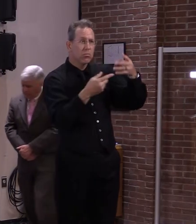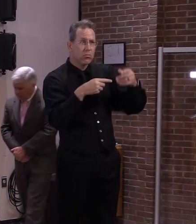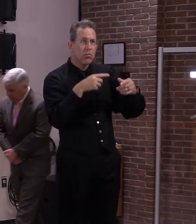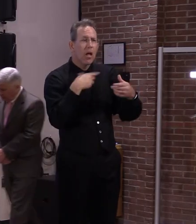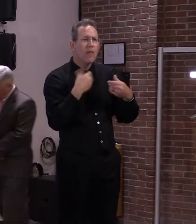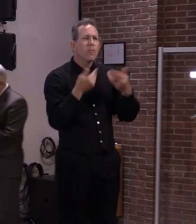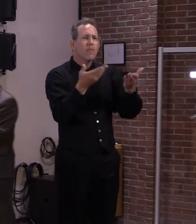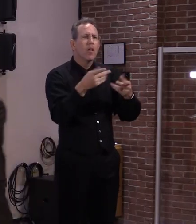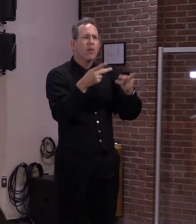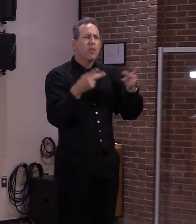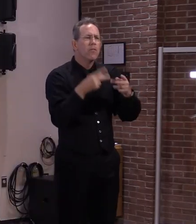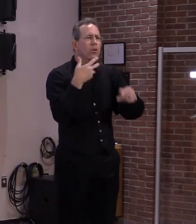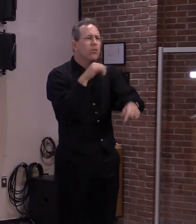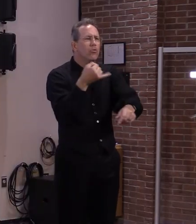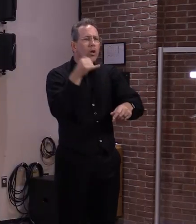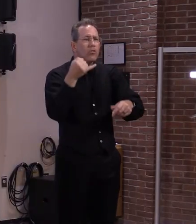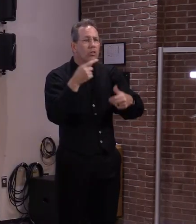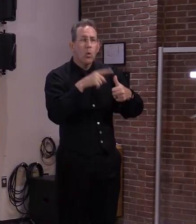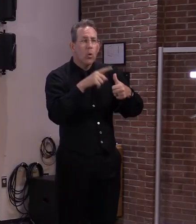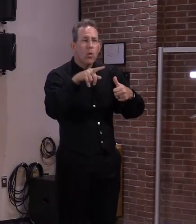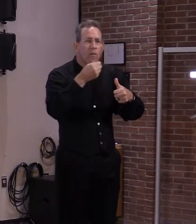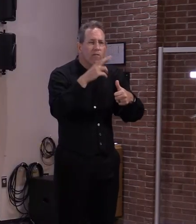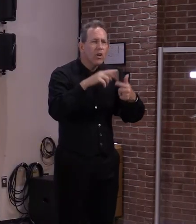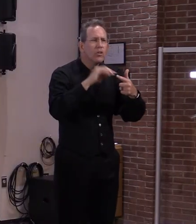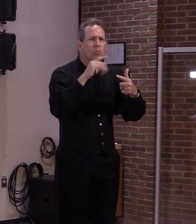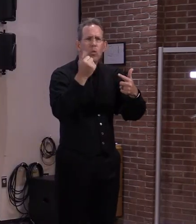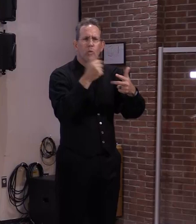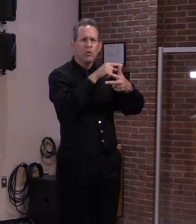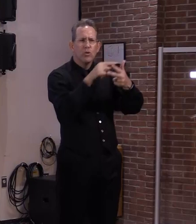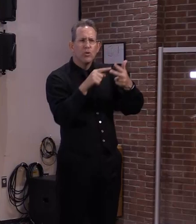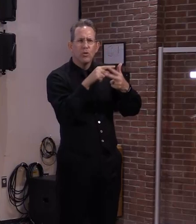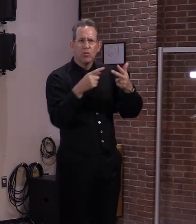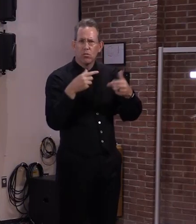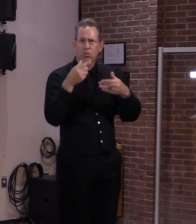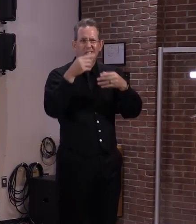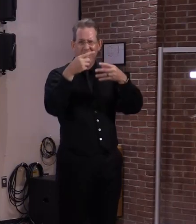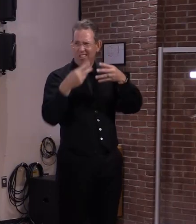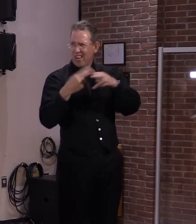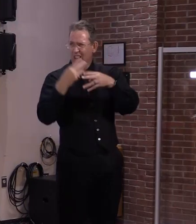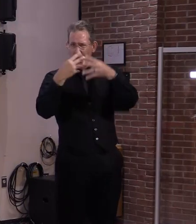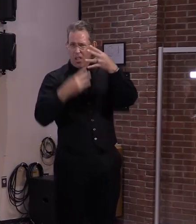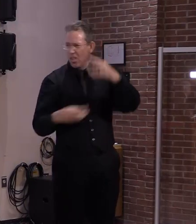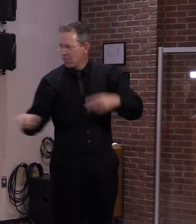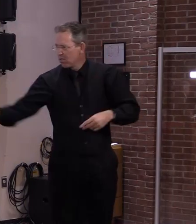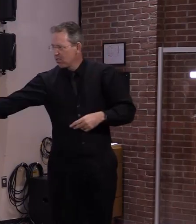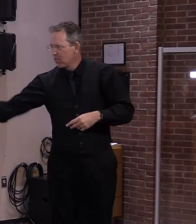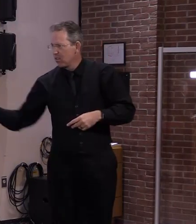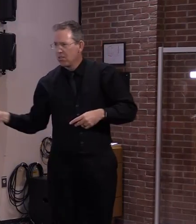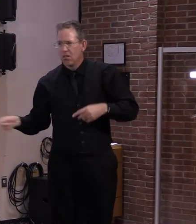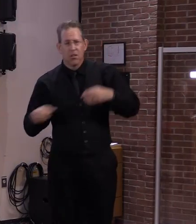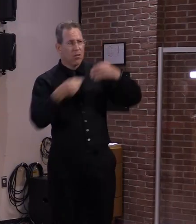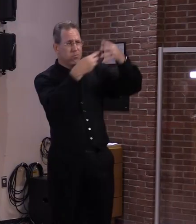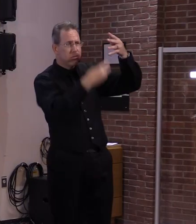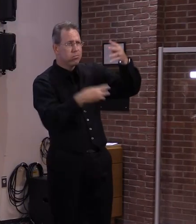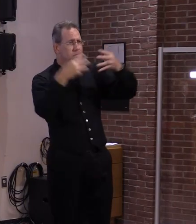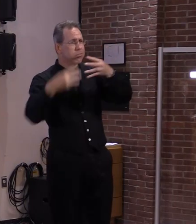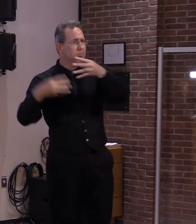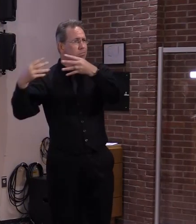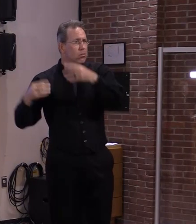tom i believe it's a mix but i'm